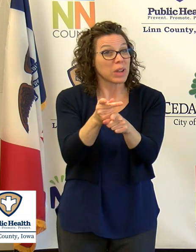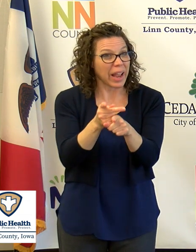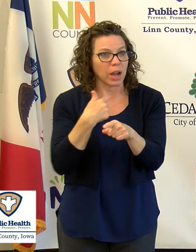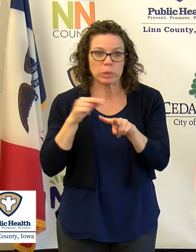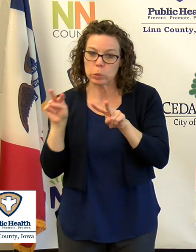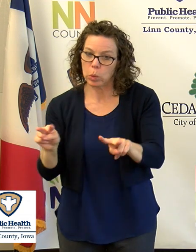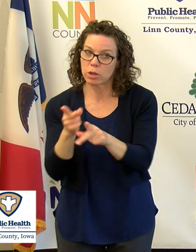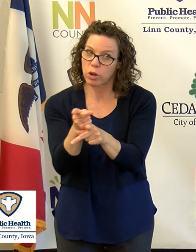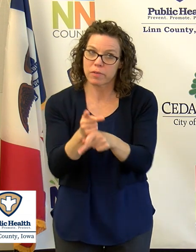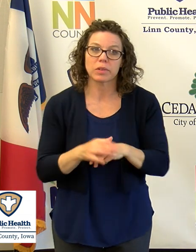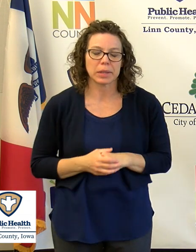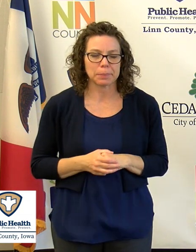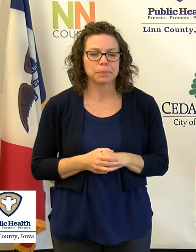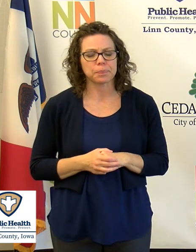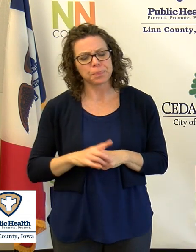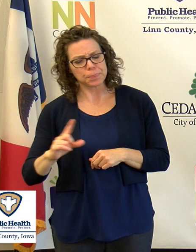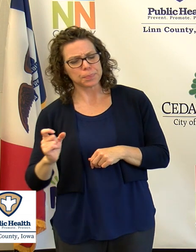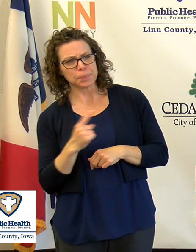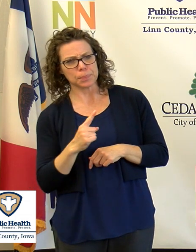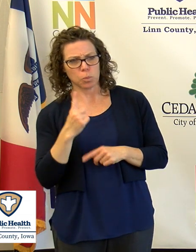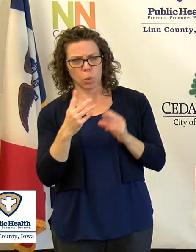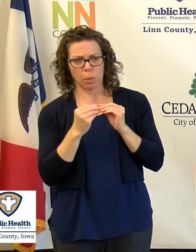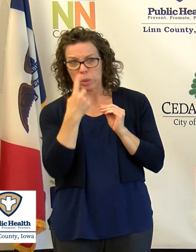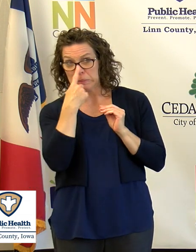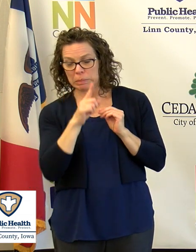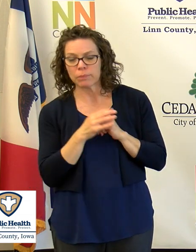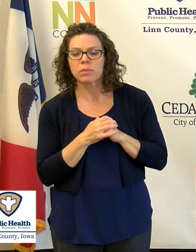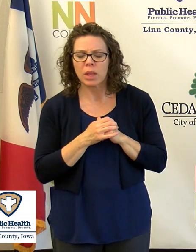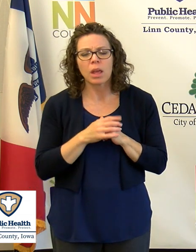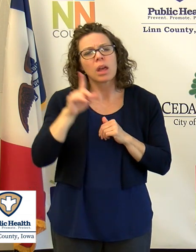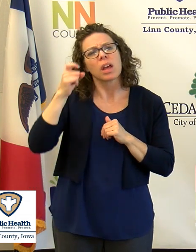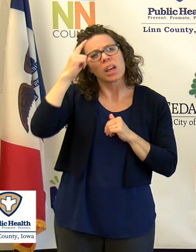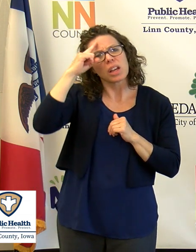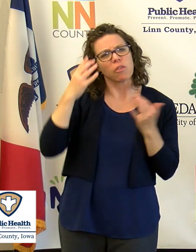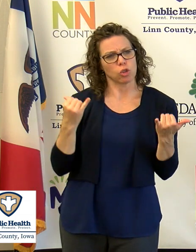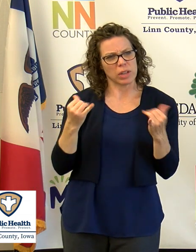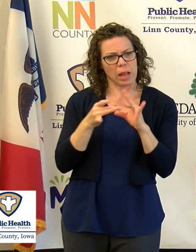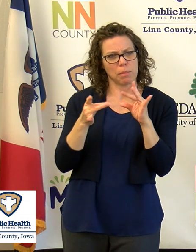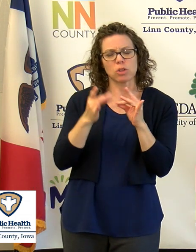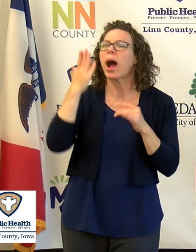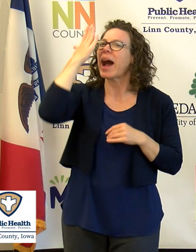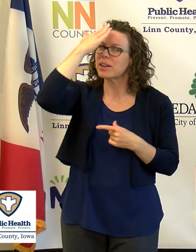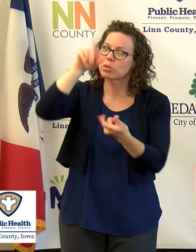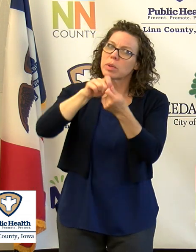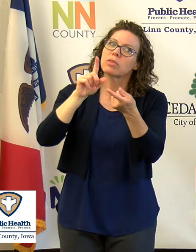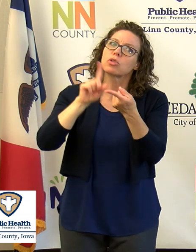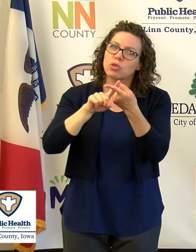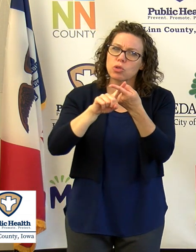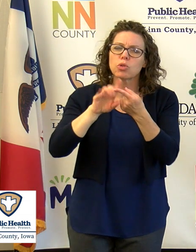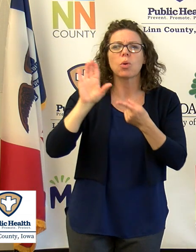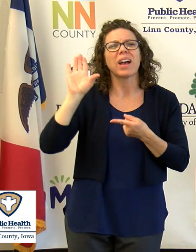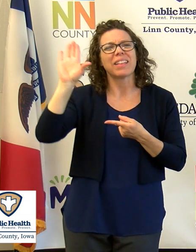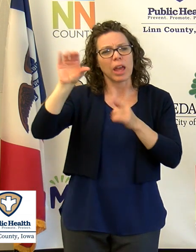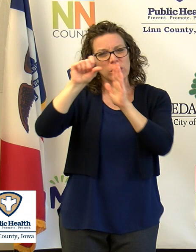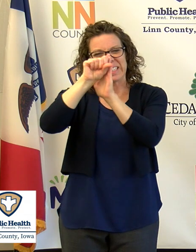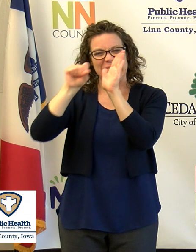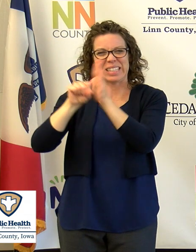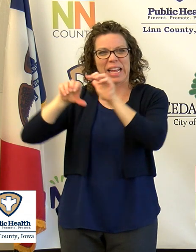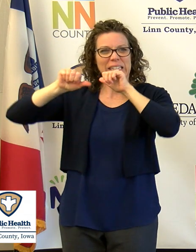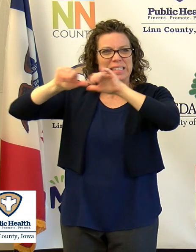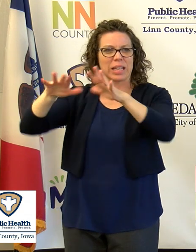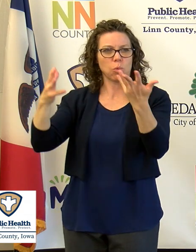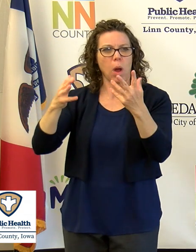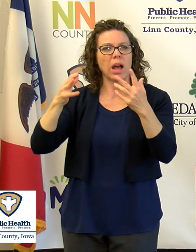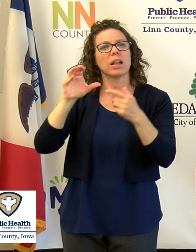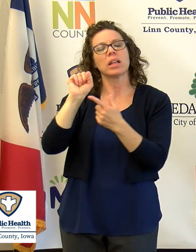All right. And just one more question for you, Heather, if that's okay. The governor mentioned today, and I know this was specific to the strike teams that the state is sending out, but